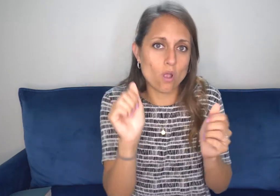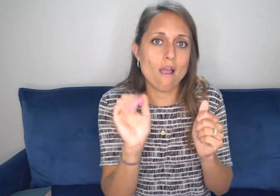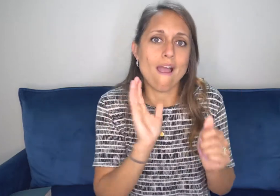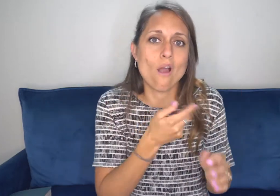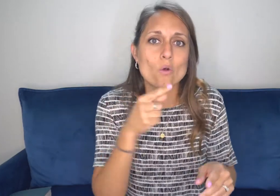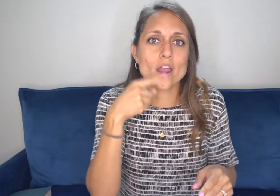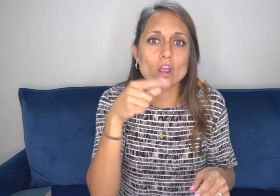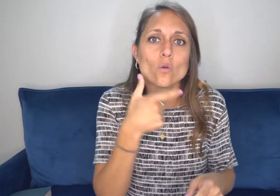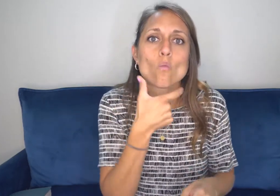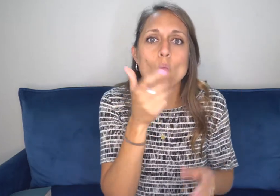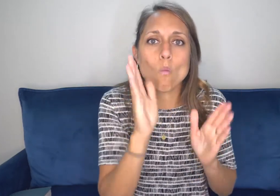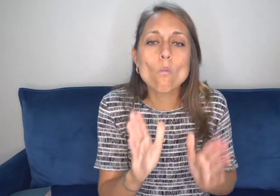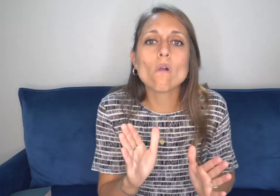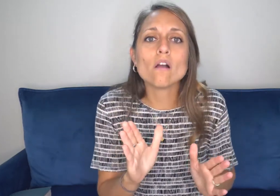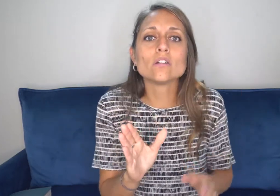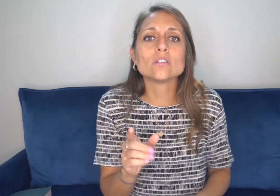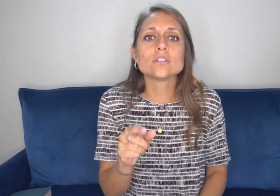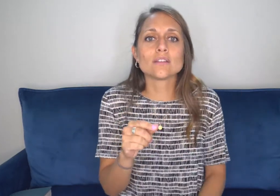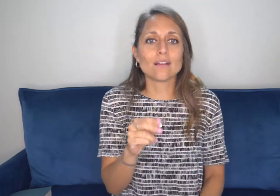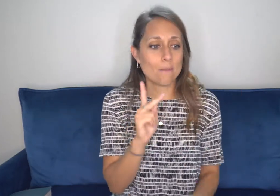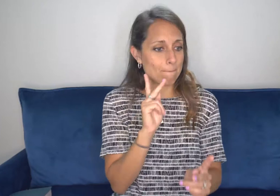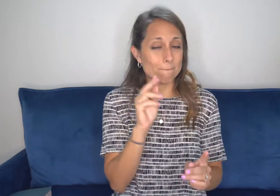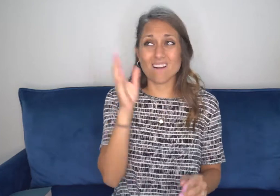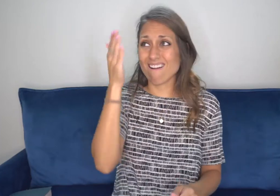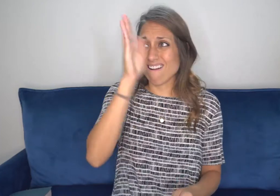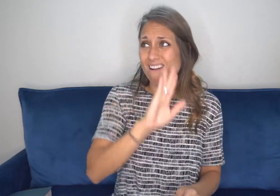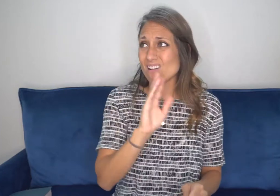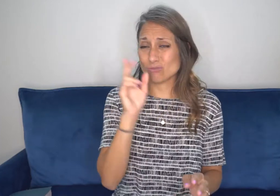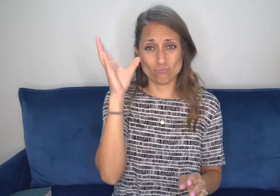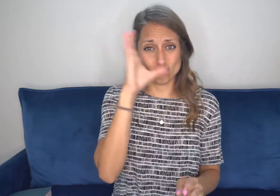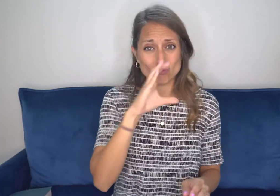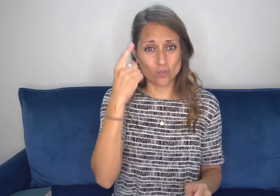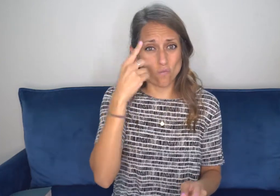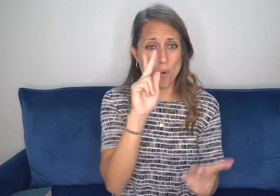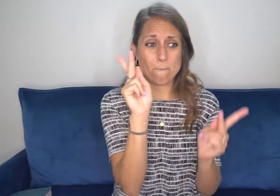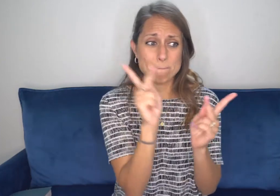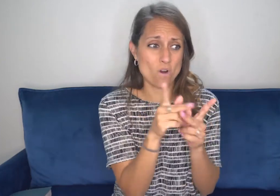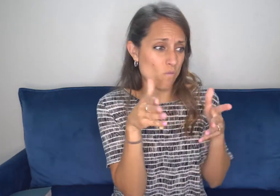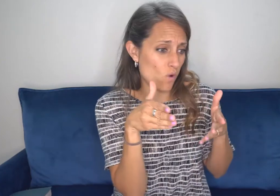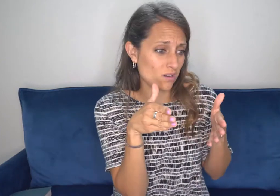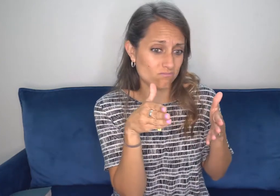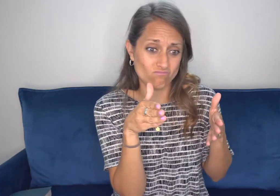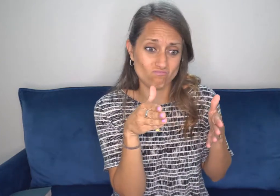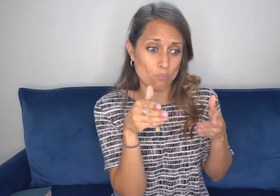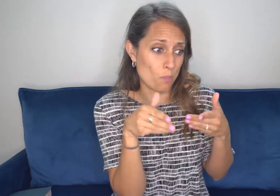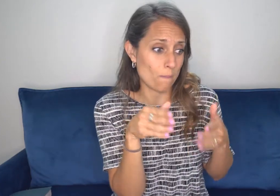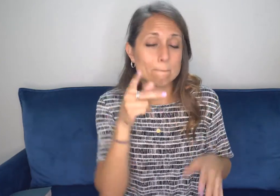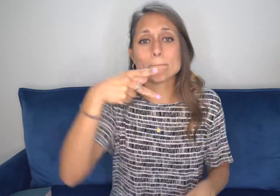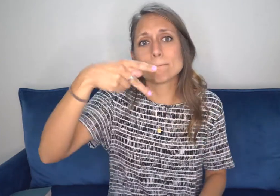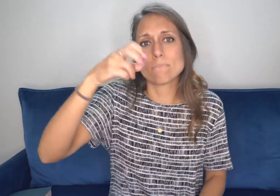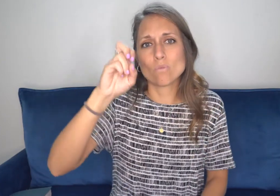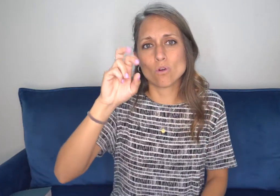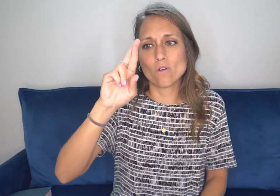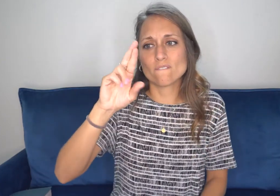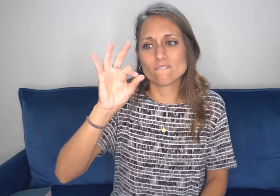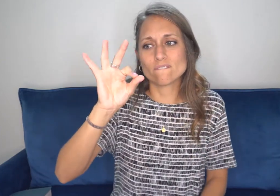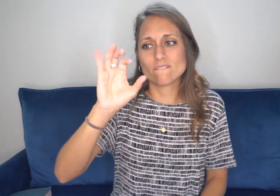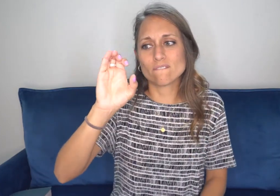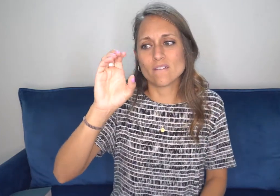deaf people in our community. And I want to encourage our hearing viewers too. God does not